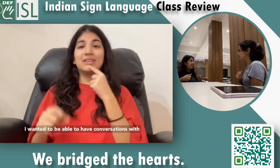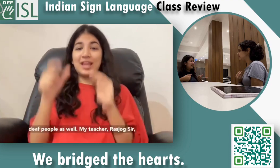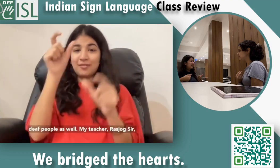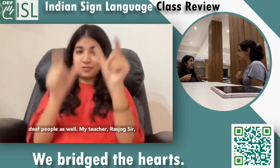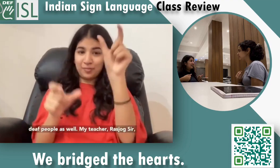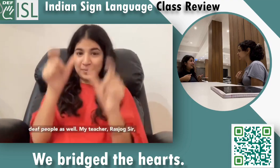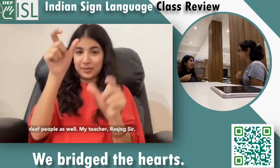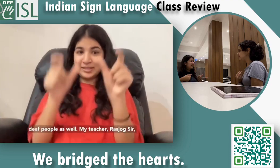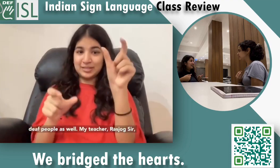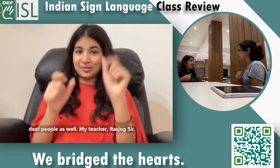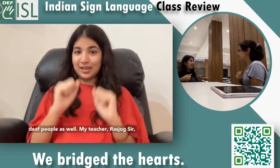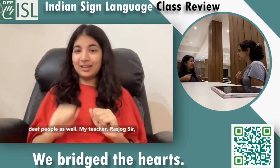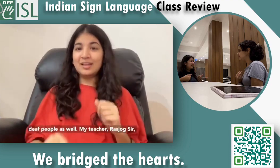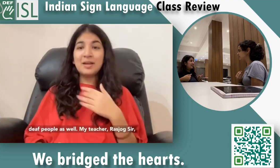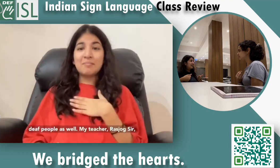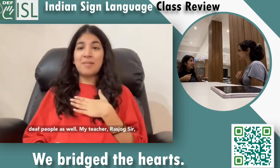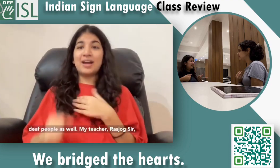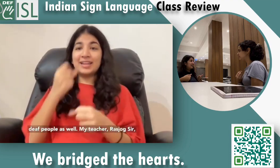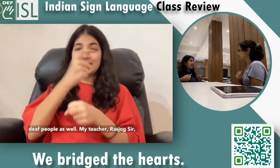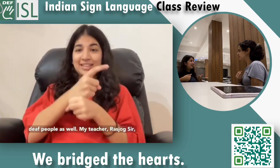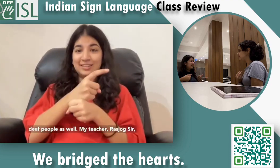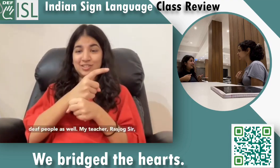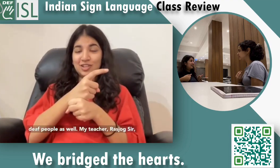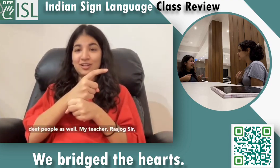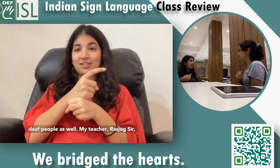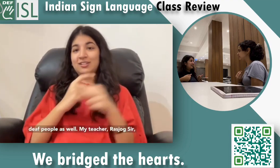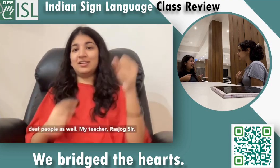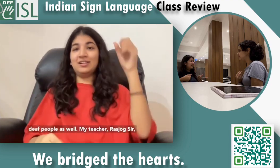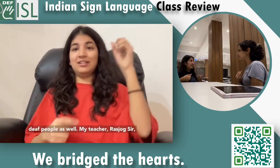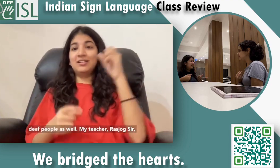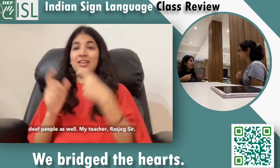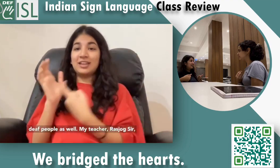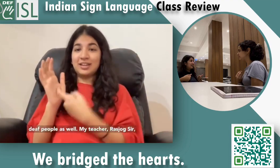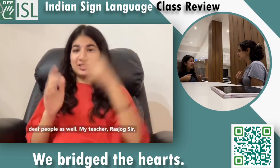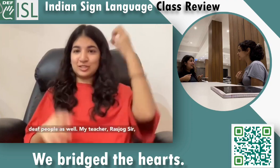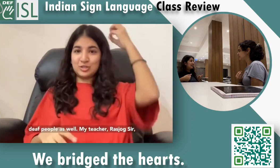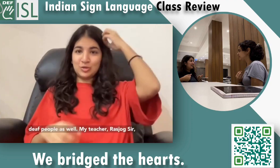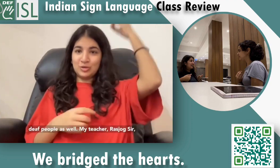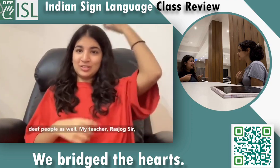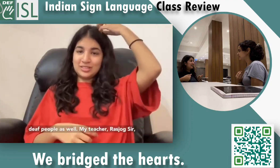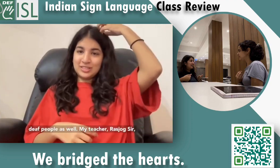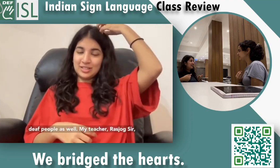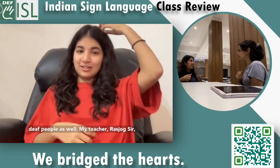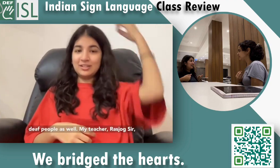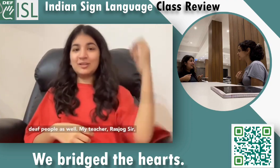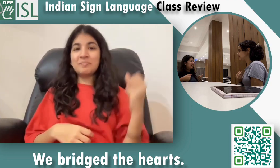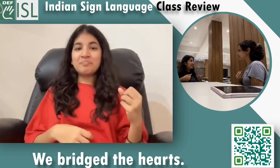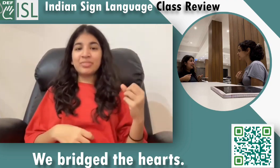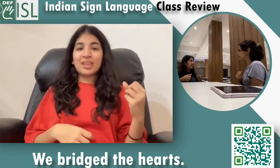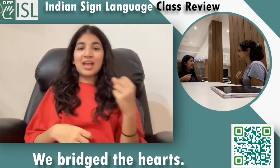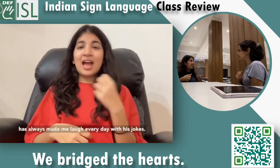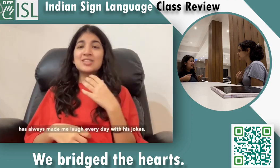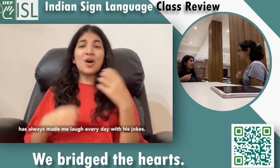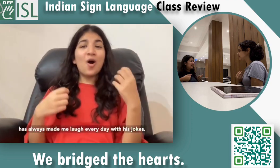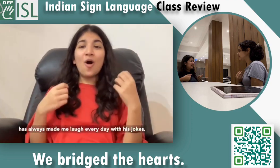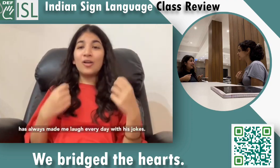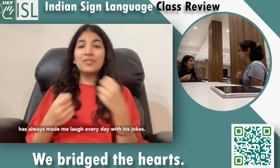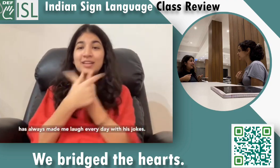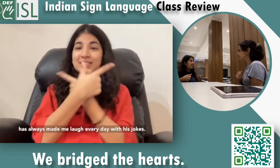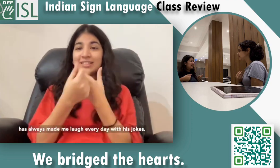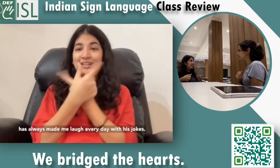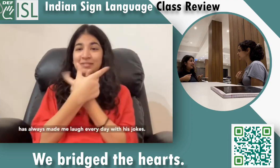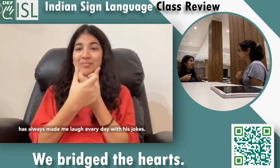with deaf people as well. My teacher, Ria Joke Sir, has